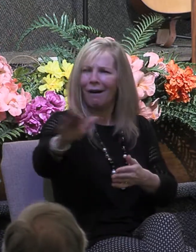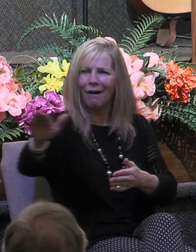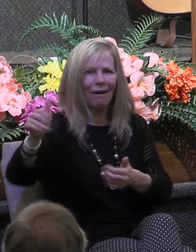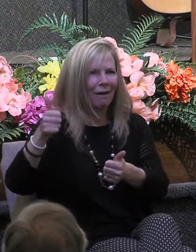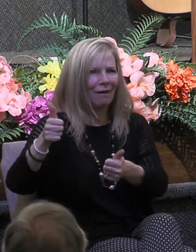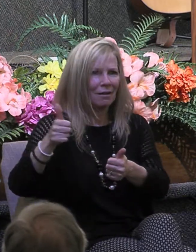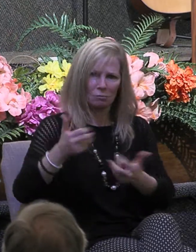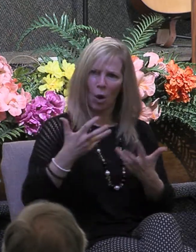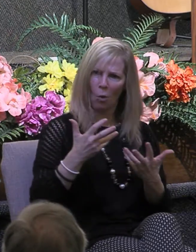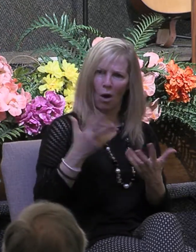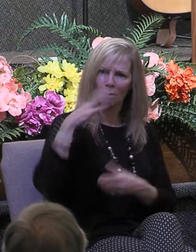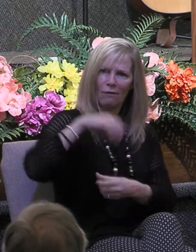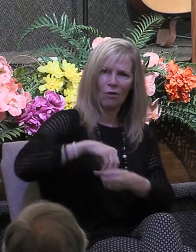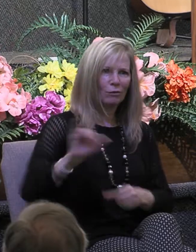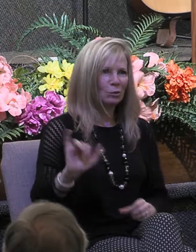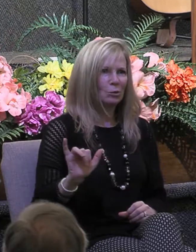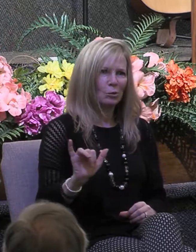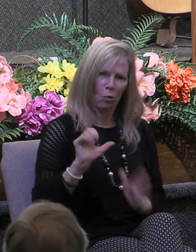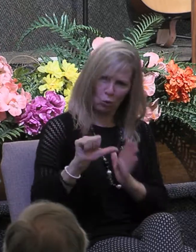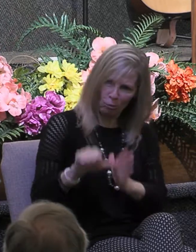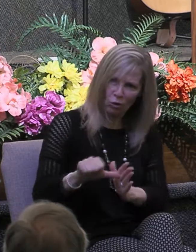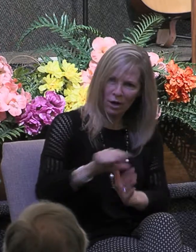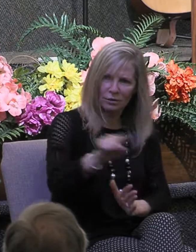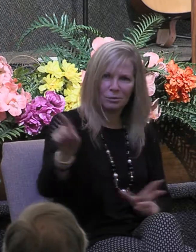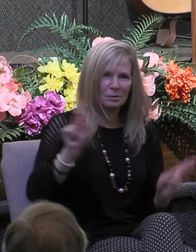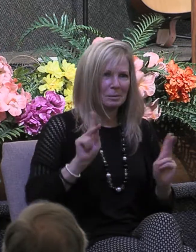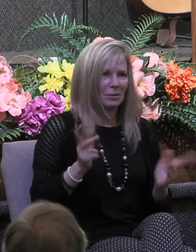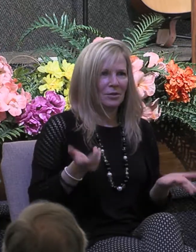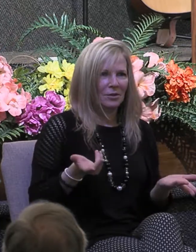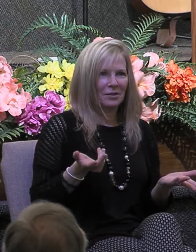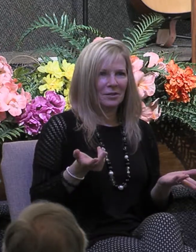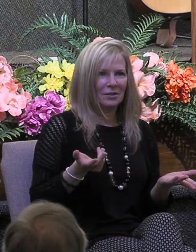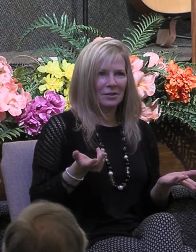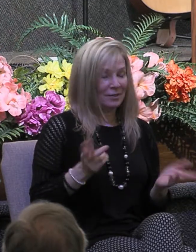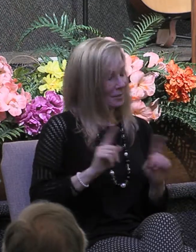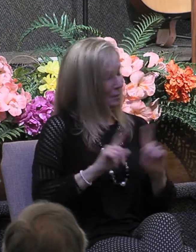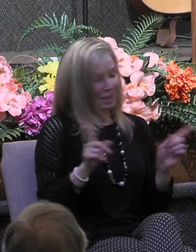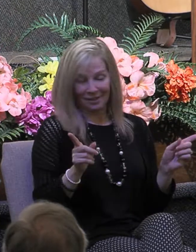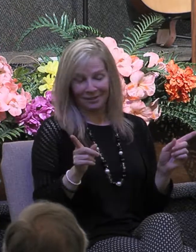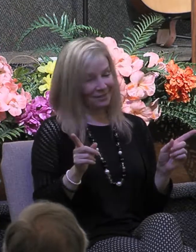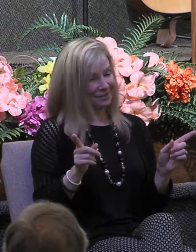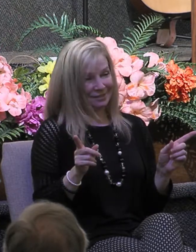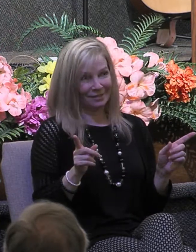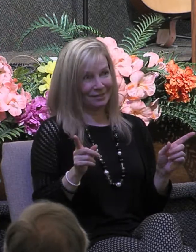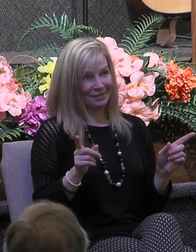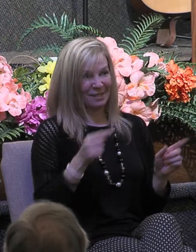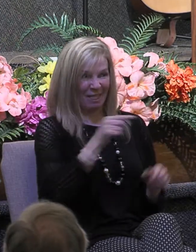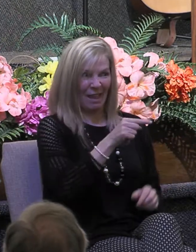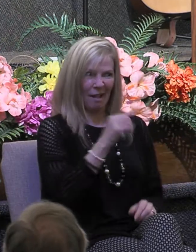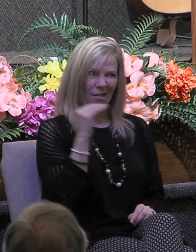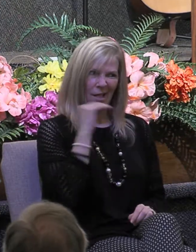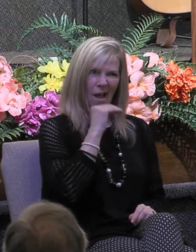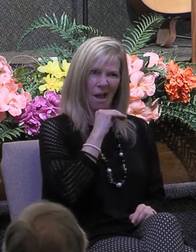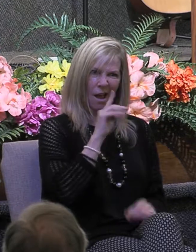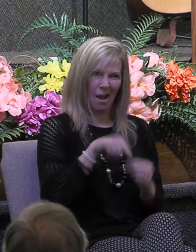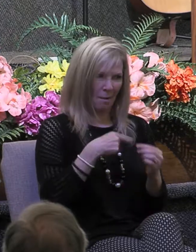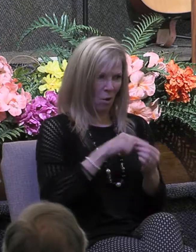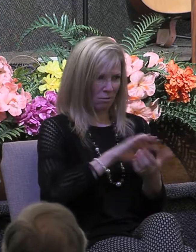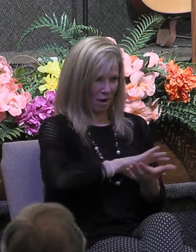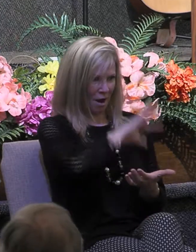to impress the people at their church but they not only lied about the amount of money they received for